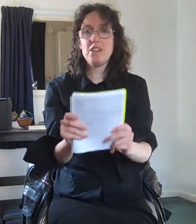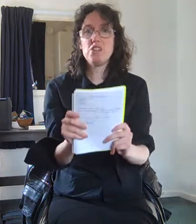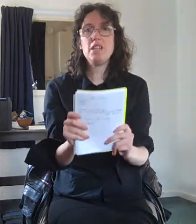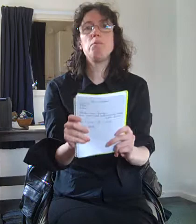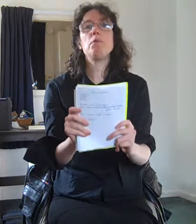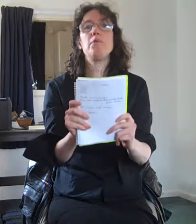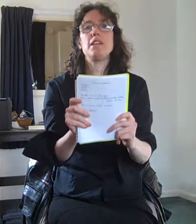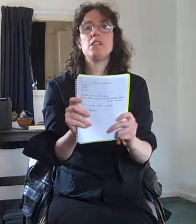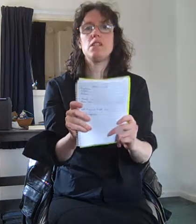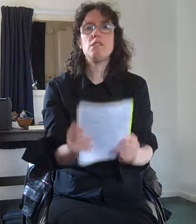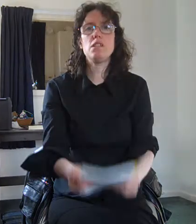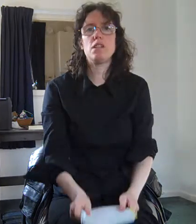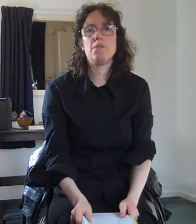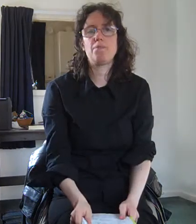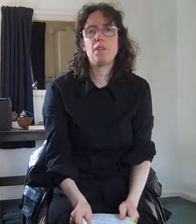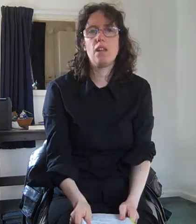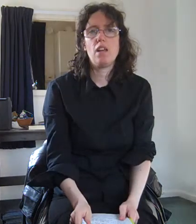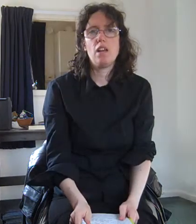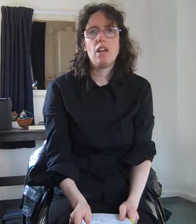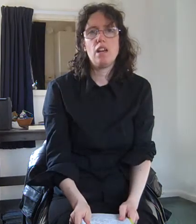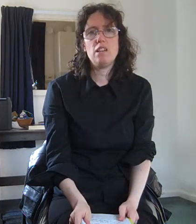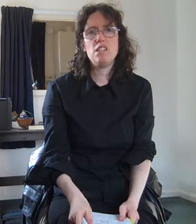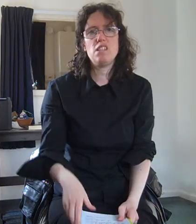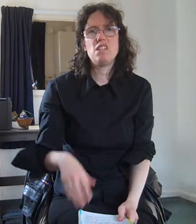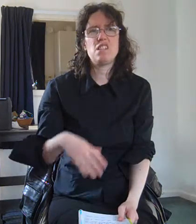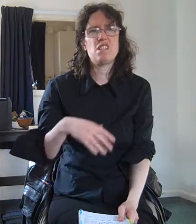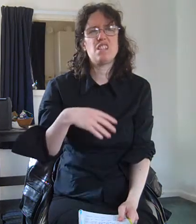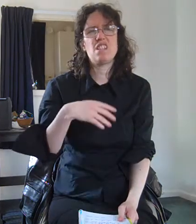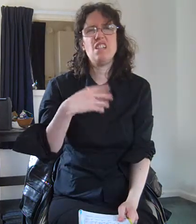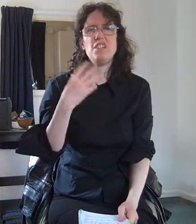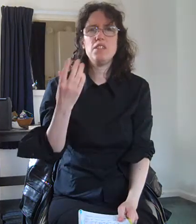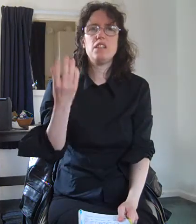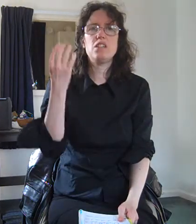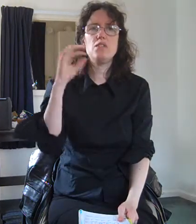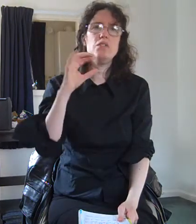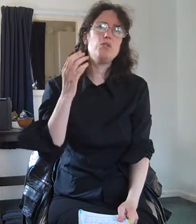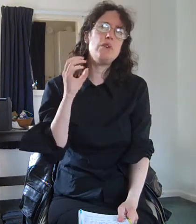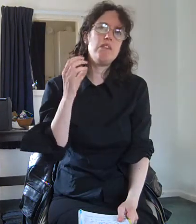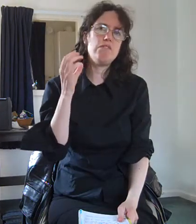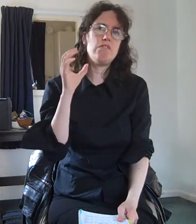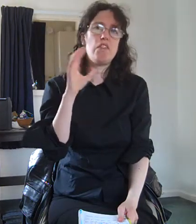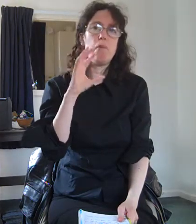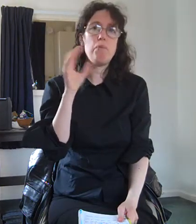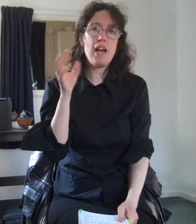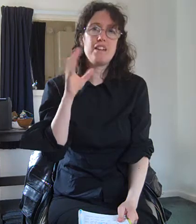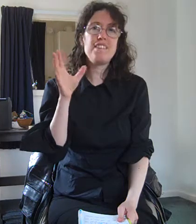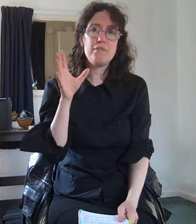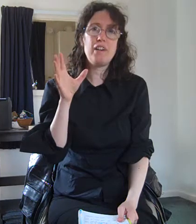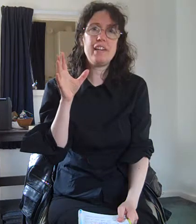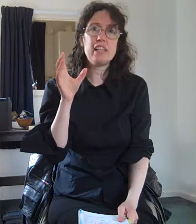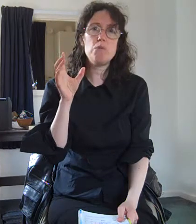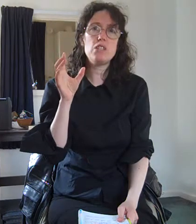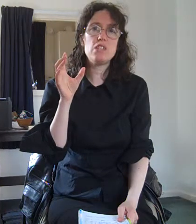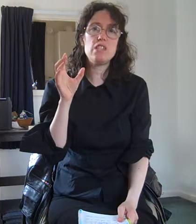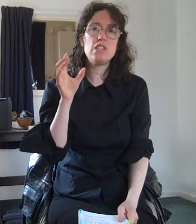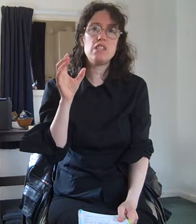actually pull things closer and it's kind of like a crude way of magnifying which is